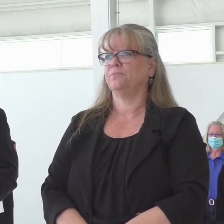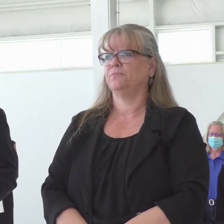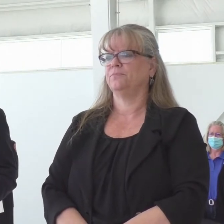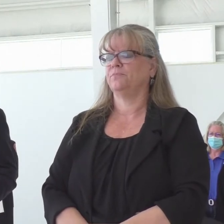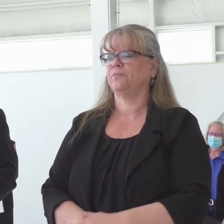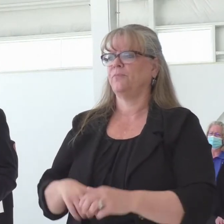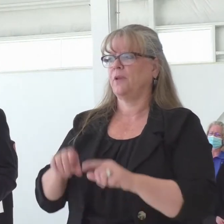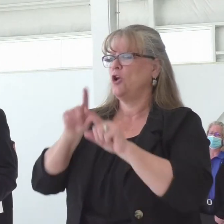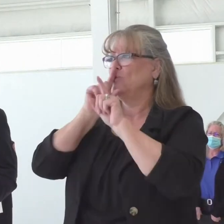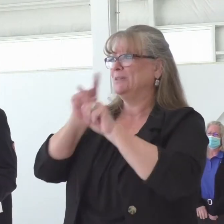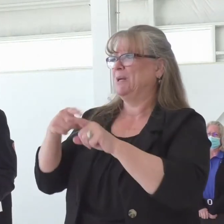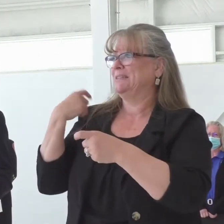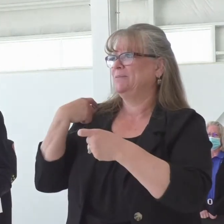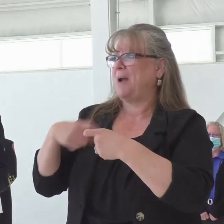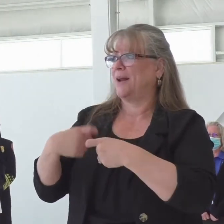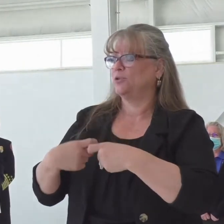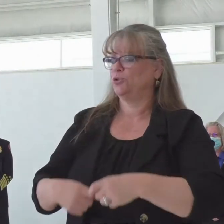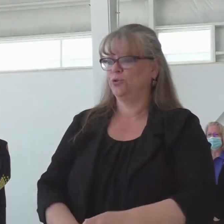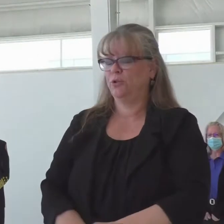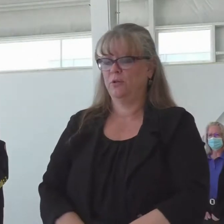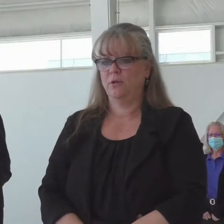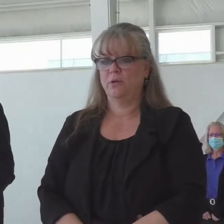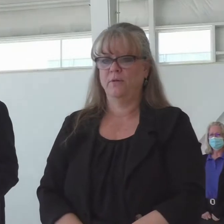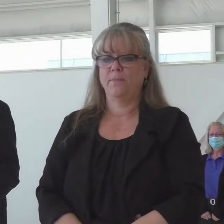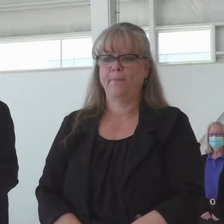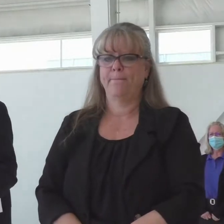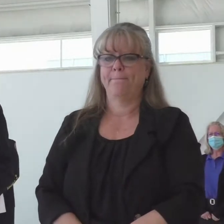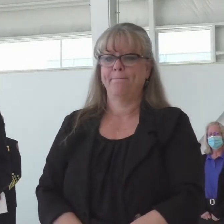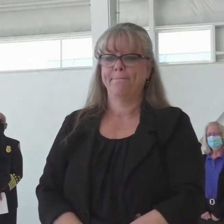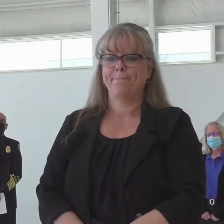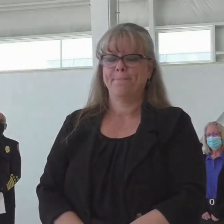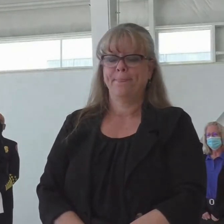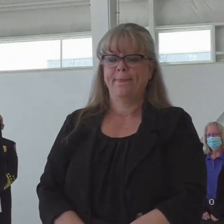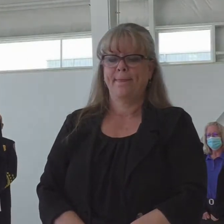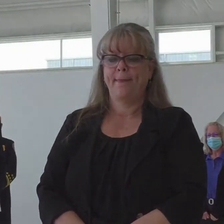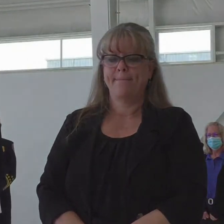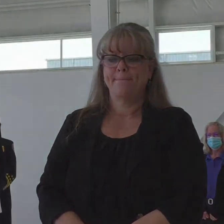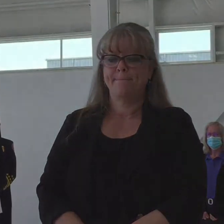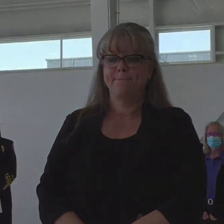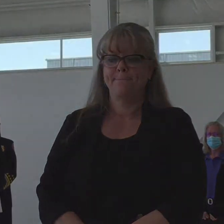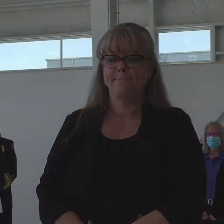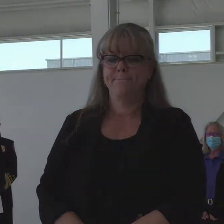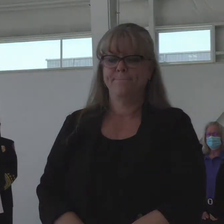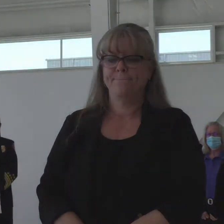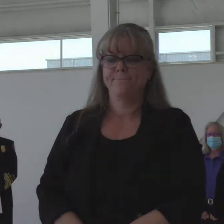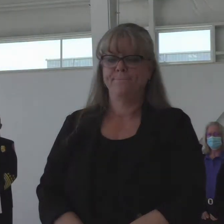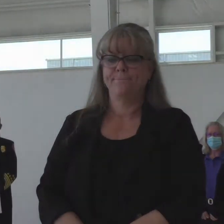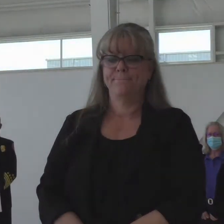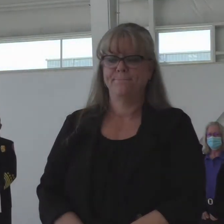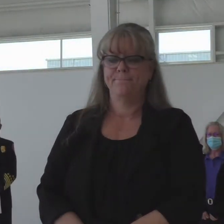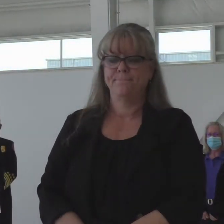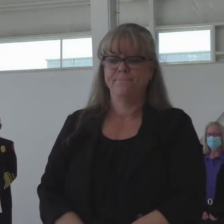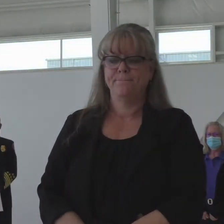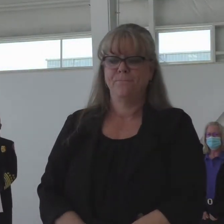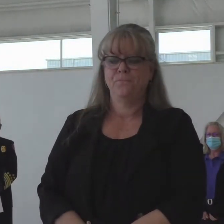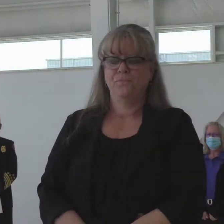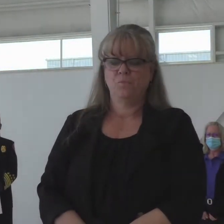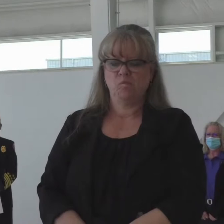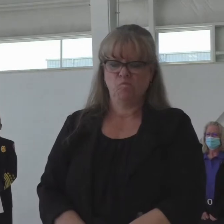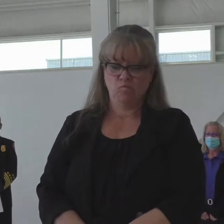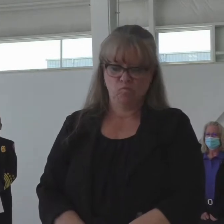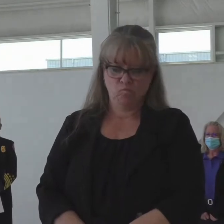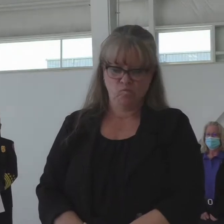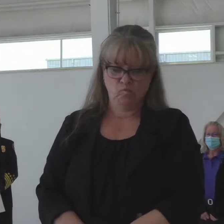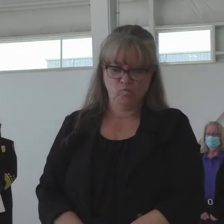and fight them with a goodwill. También tenemos algunos